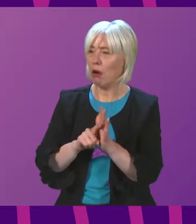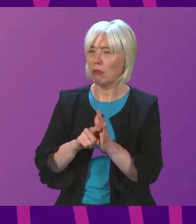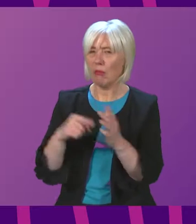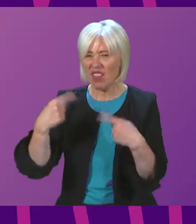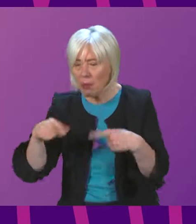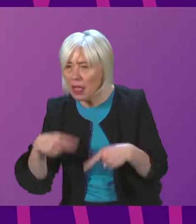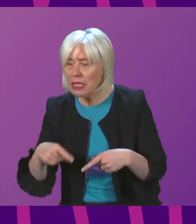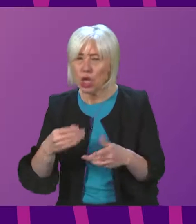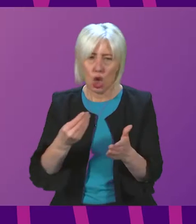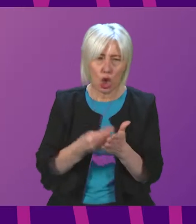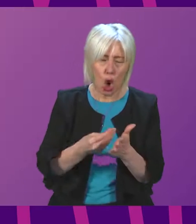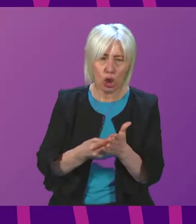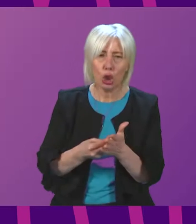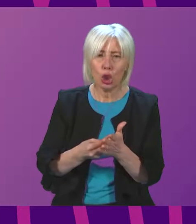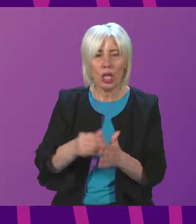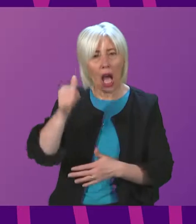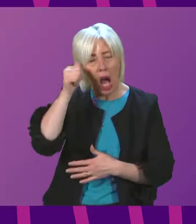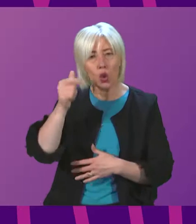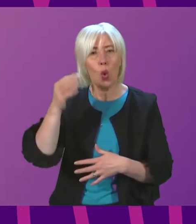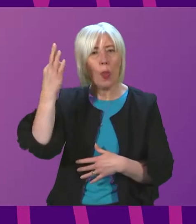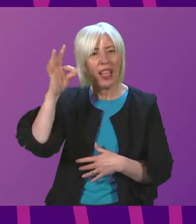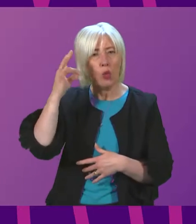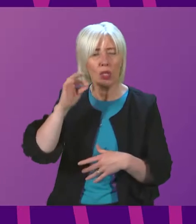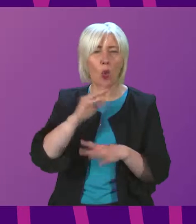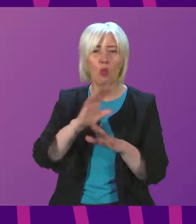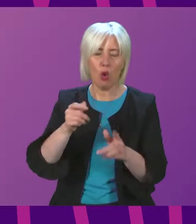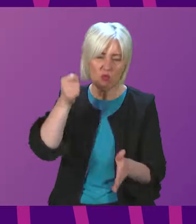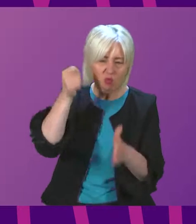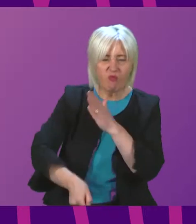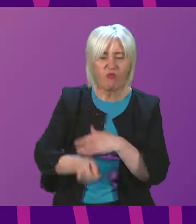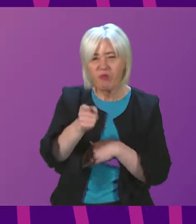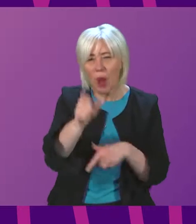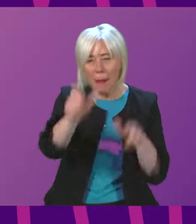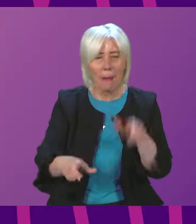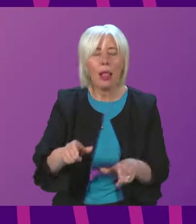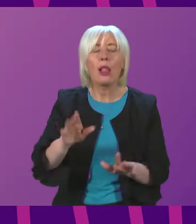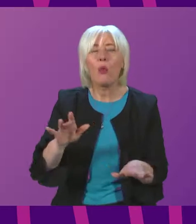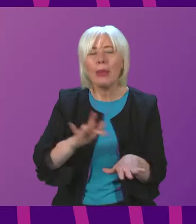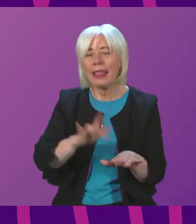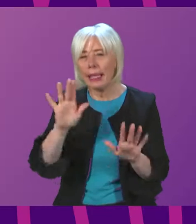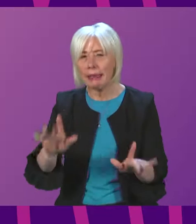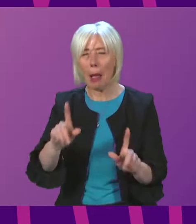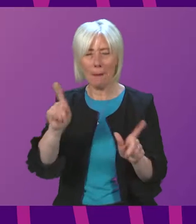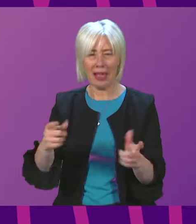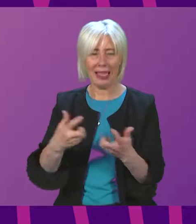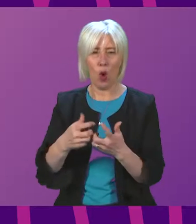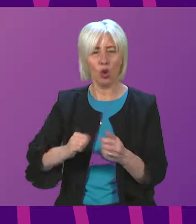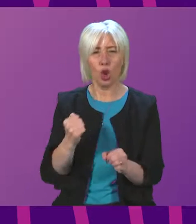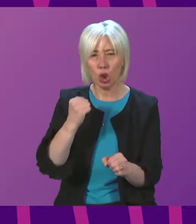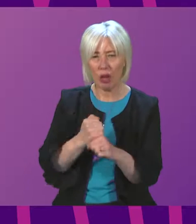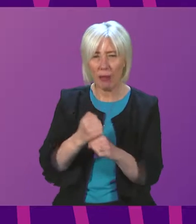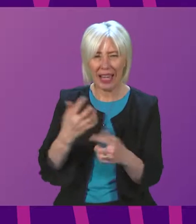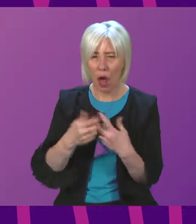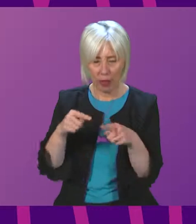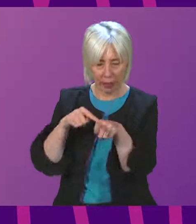welcome the assurance that the Council of Enforcement will be like touch, can the Cabinet Secretary set out how the Scottish Government will